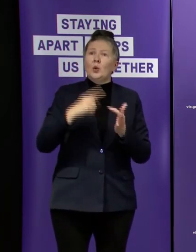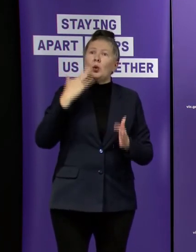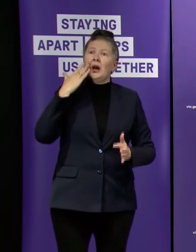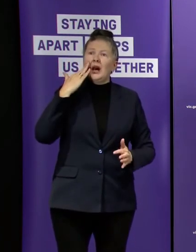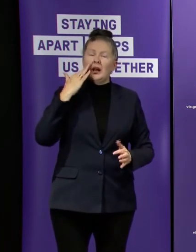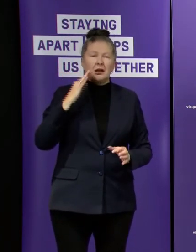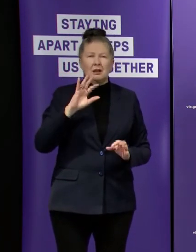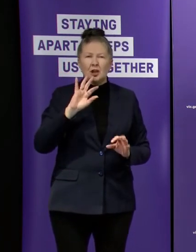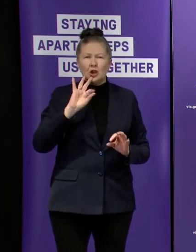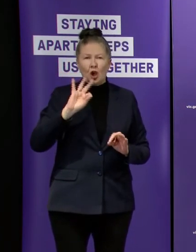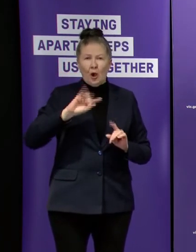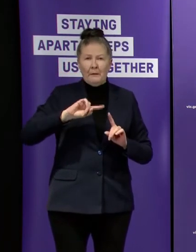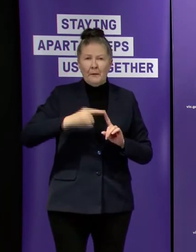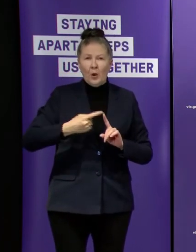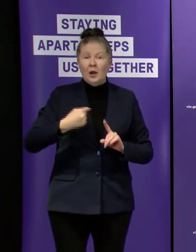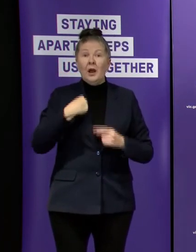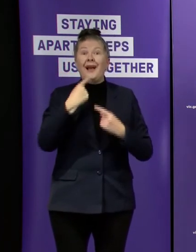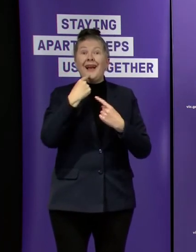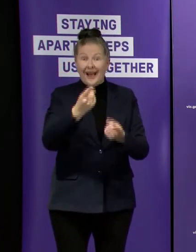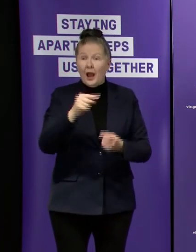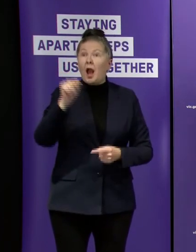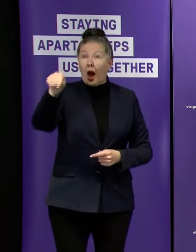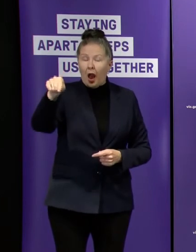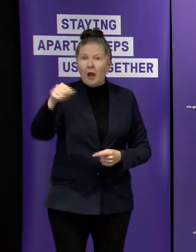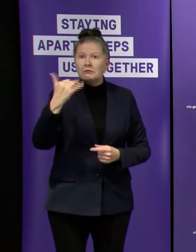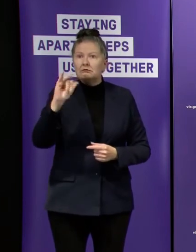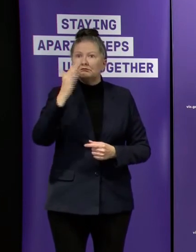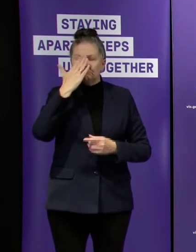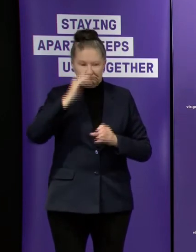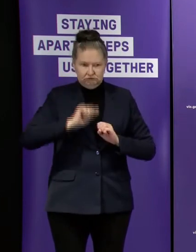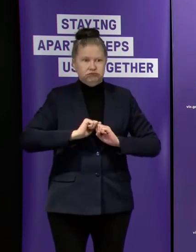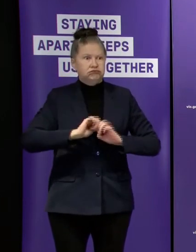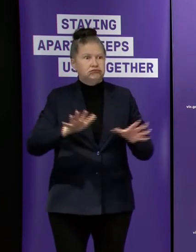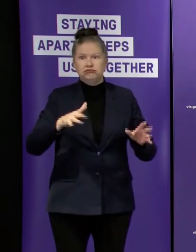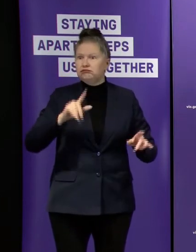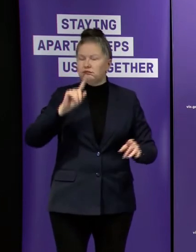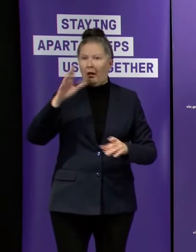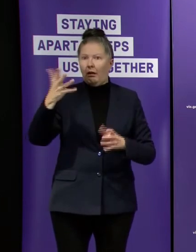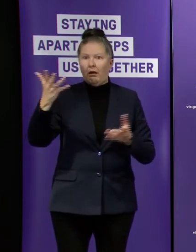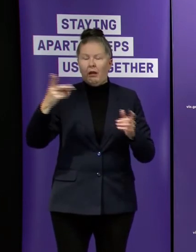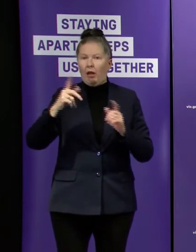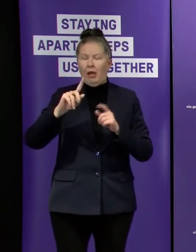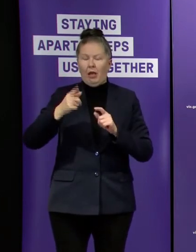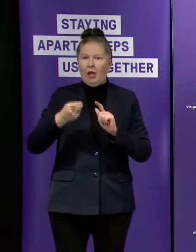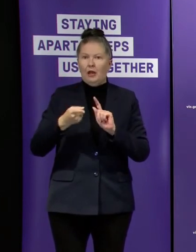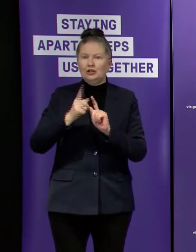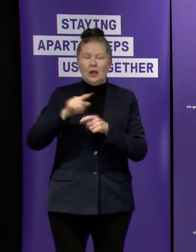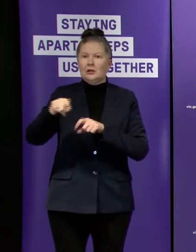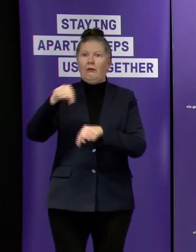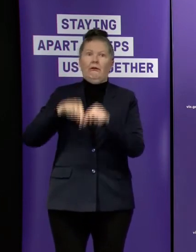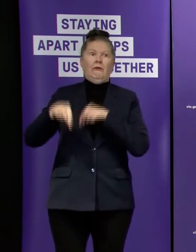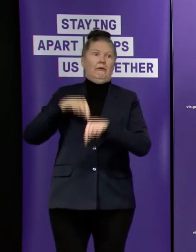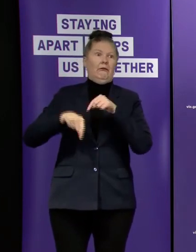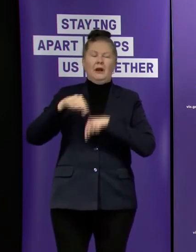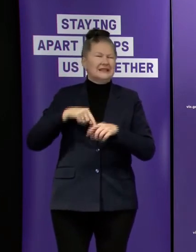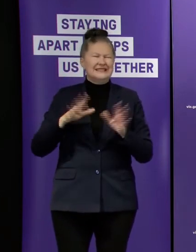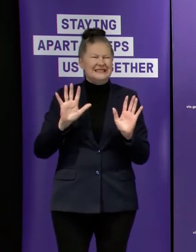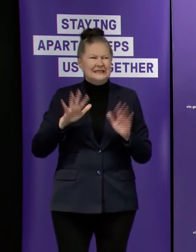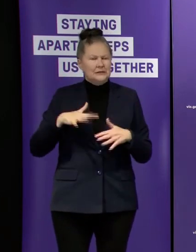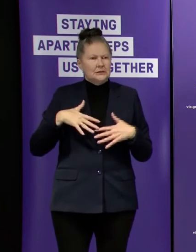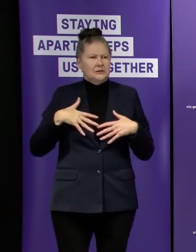that date couldn't be delivered and then we'd be you know that that's not a that's not the uh that's not the best way to go we've just got to